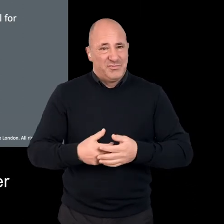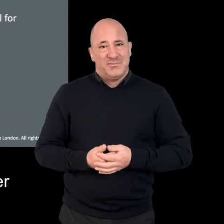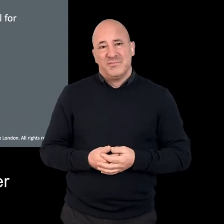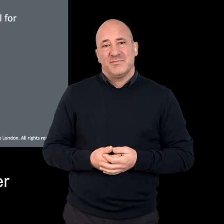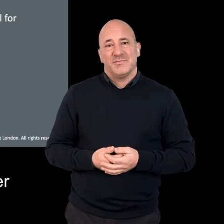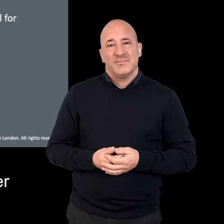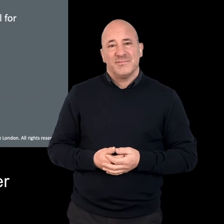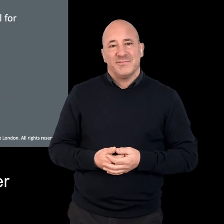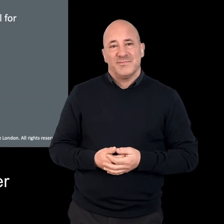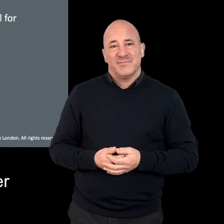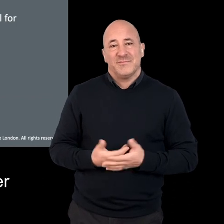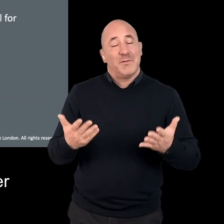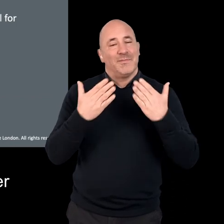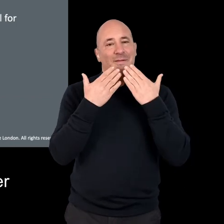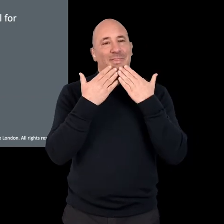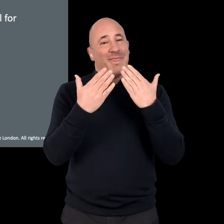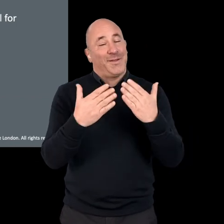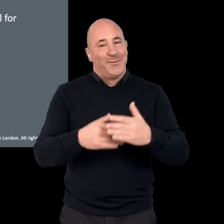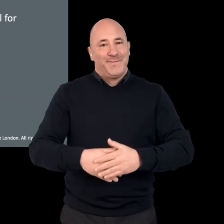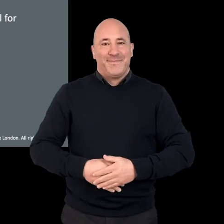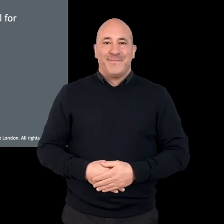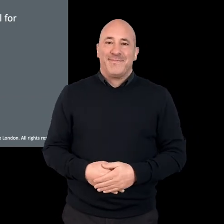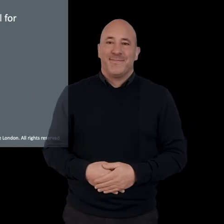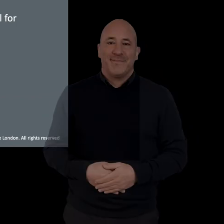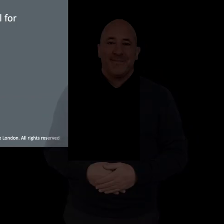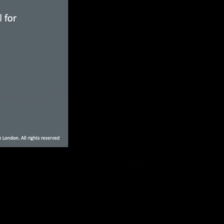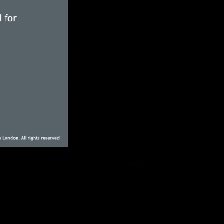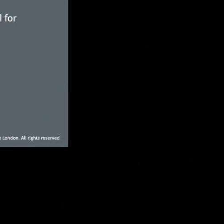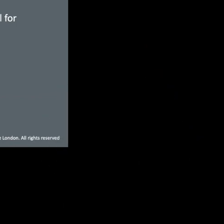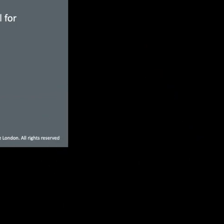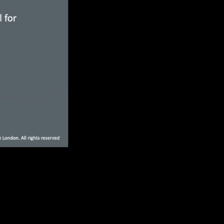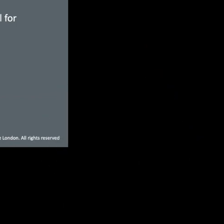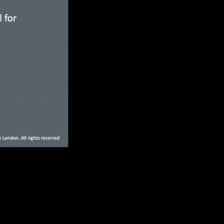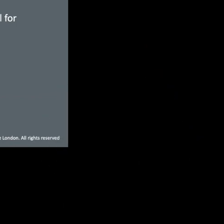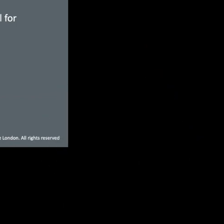now be happy to answer any of your questions. Thank you. you. Thank you so much. Thank Thank you. You